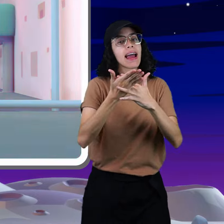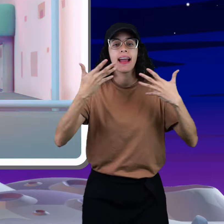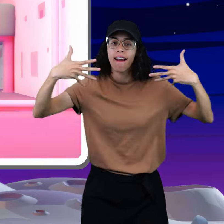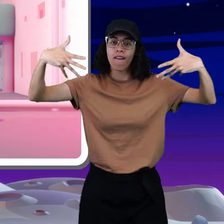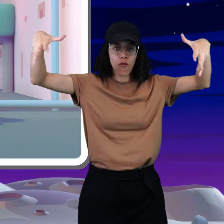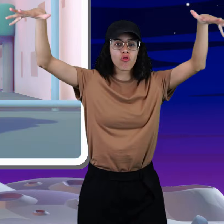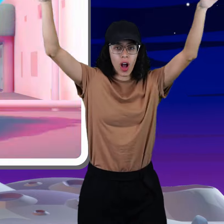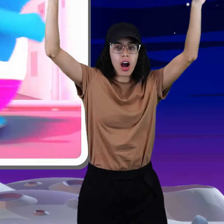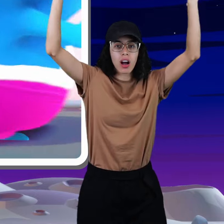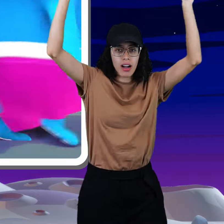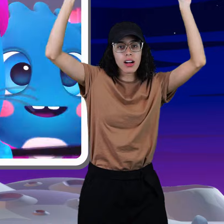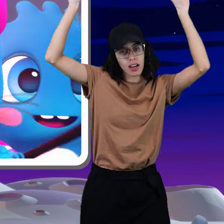they'll break, it's over